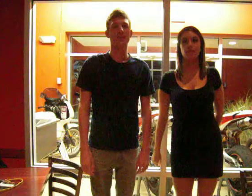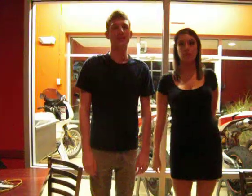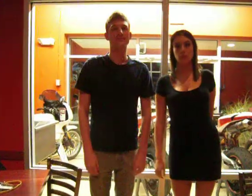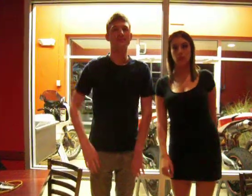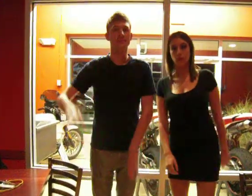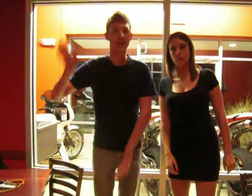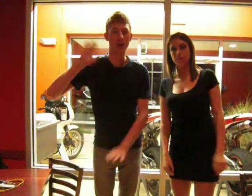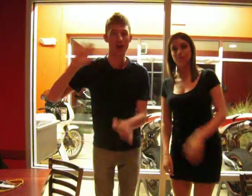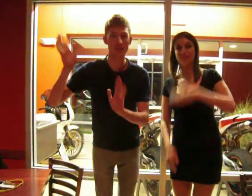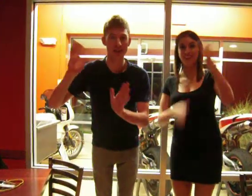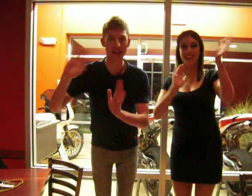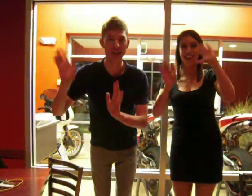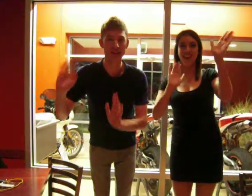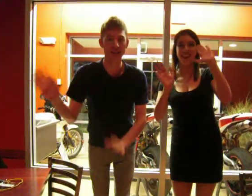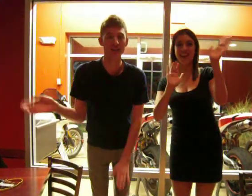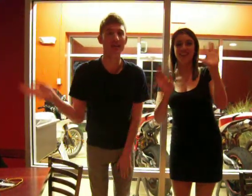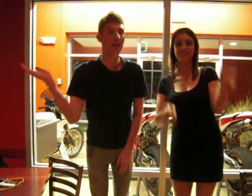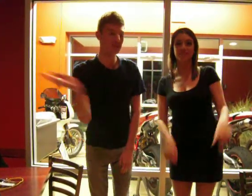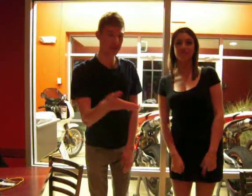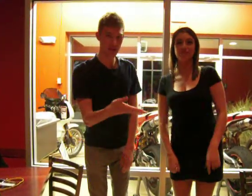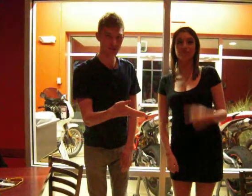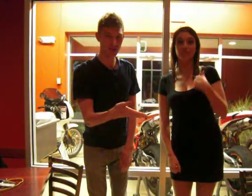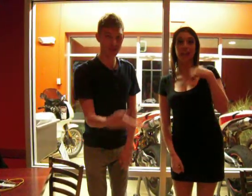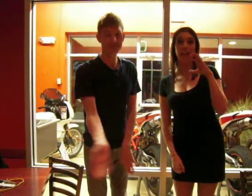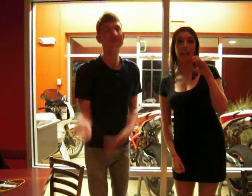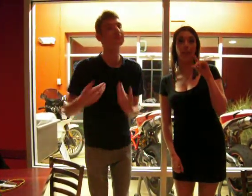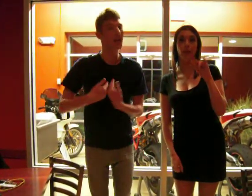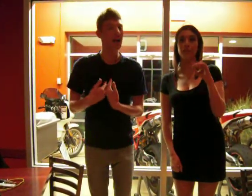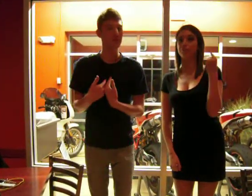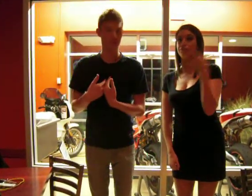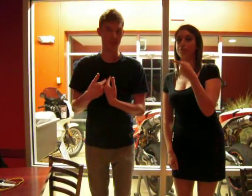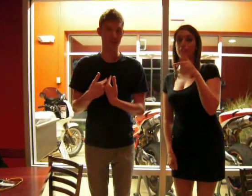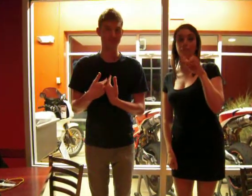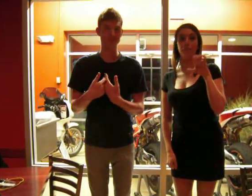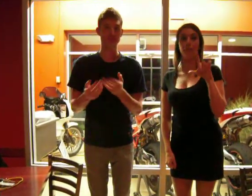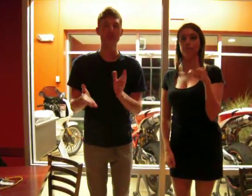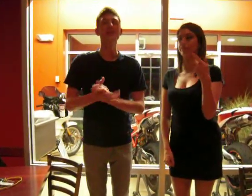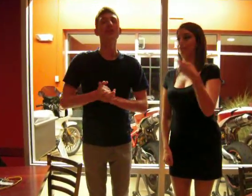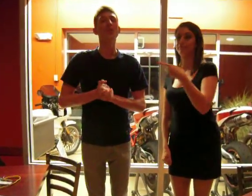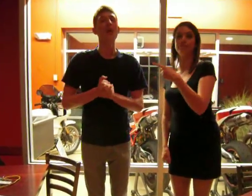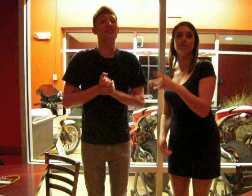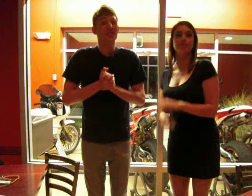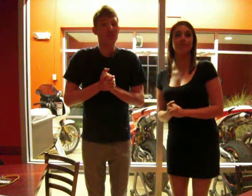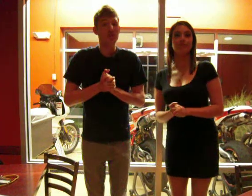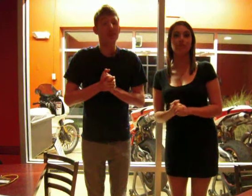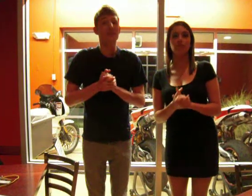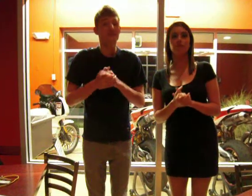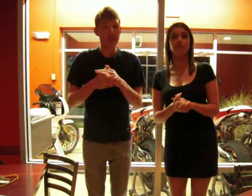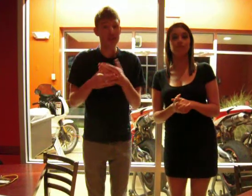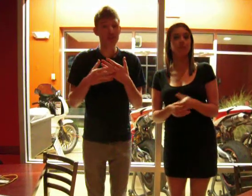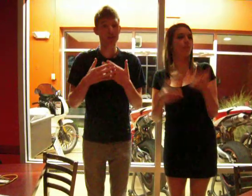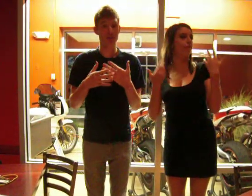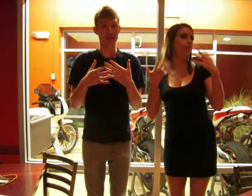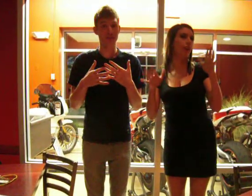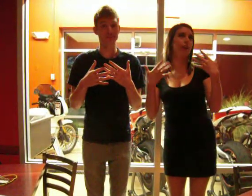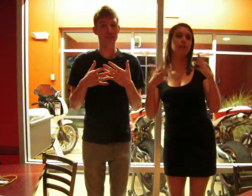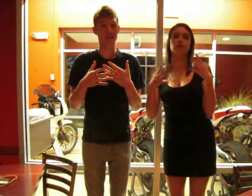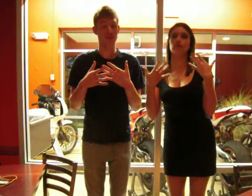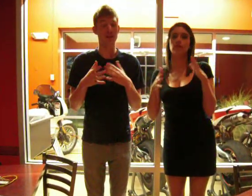Hello everybody, hello, hello. This is Caroline and I'm Phil. We have officially finished doing, filming our